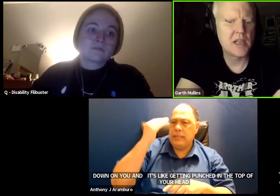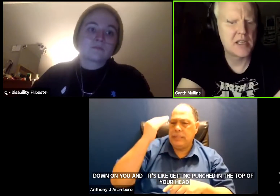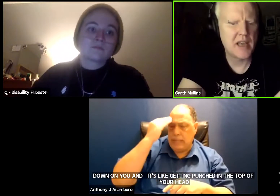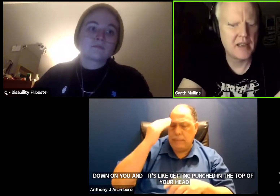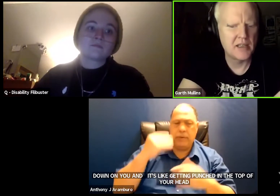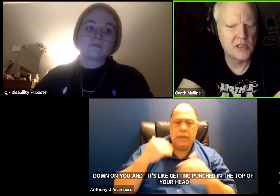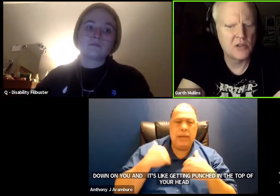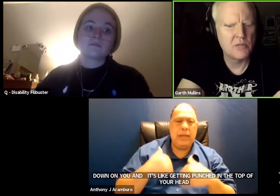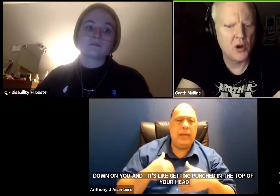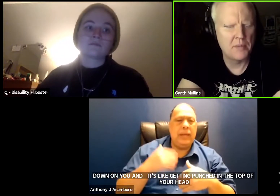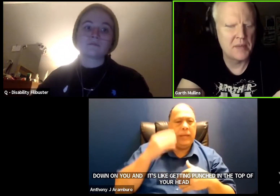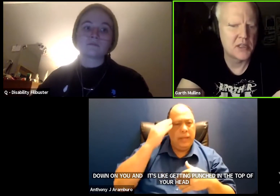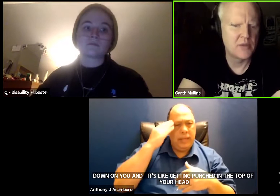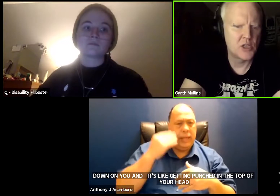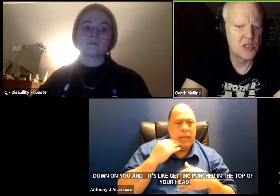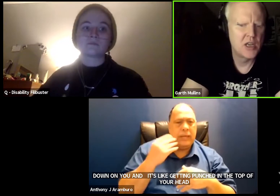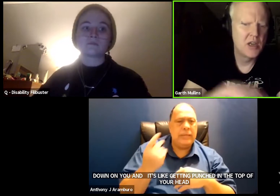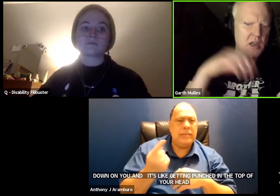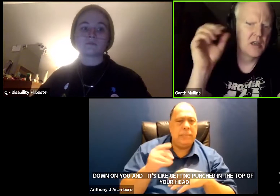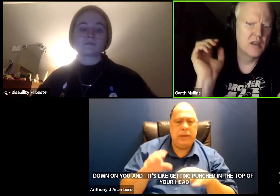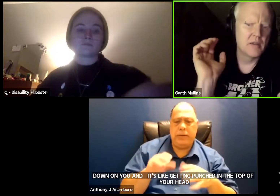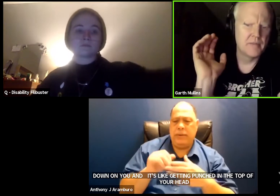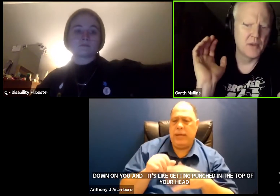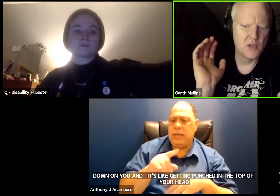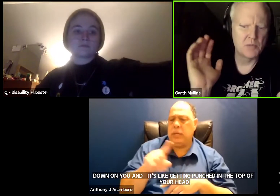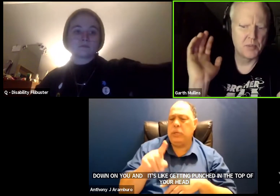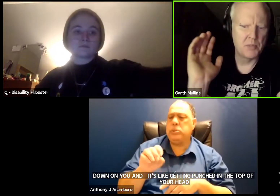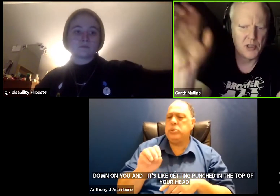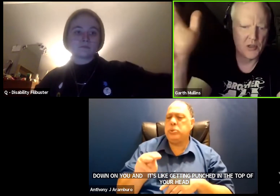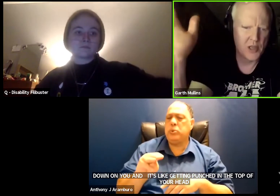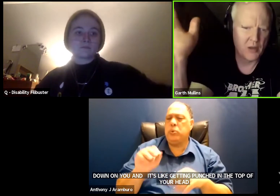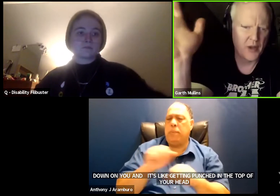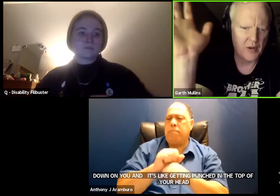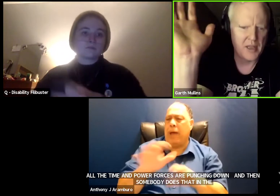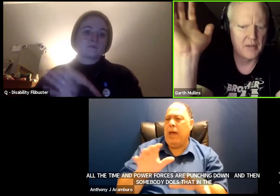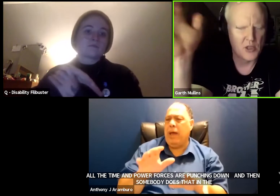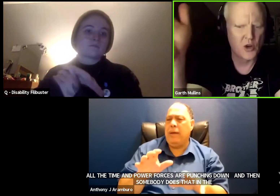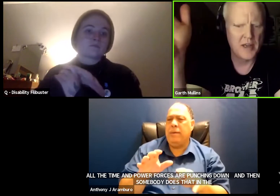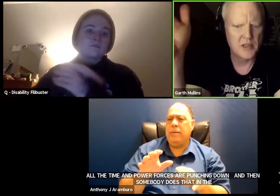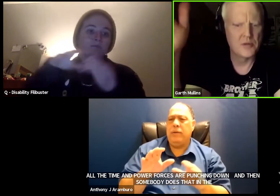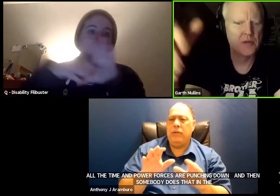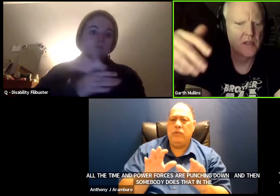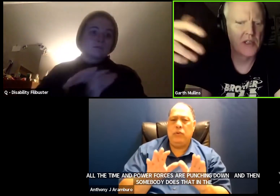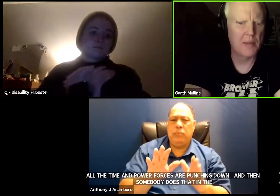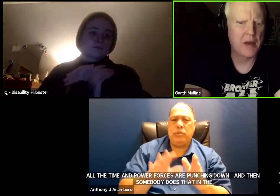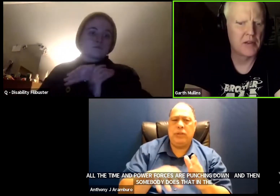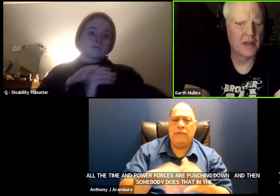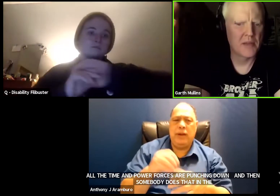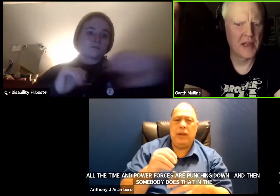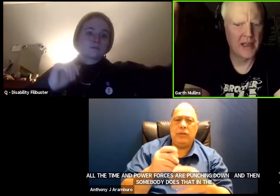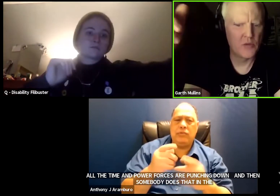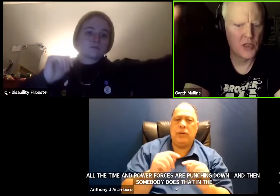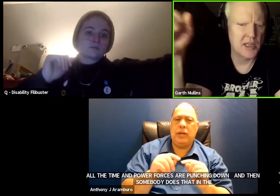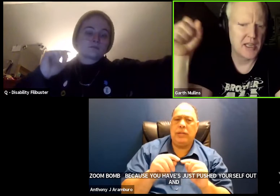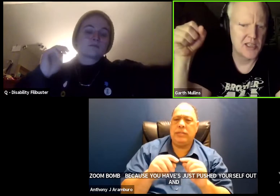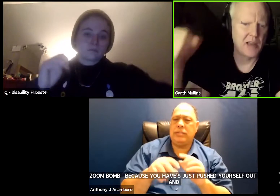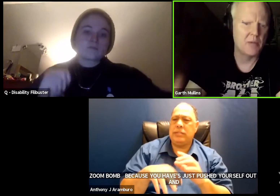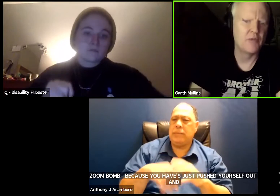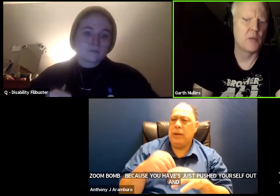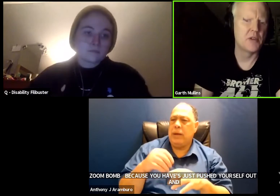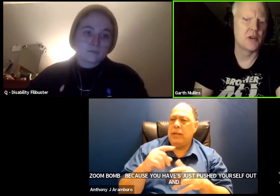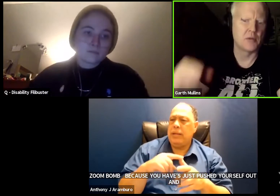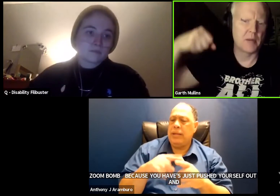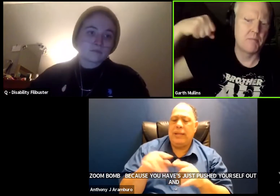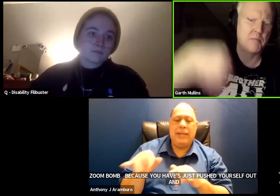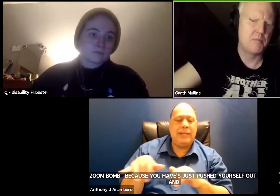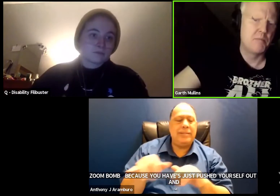somebody does that in the zoom bomb because you've just you've just pushed yourself out and you've just tried to step out a little bit and then you just get that same